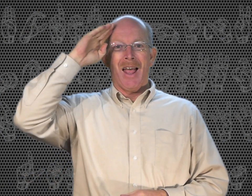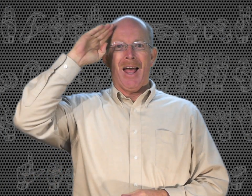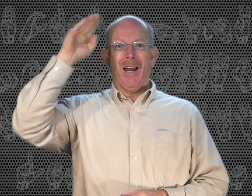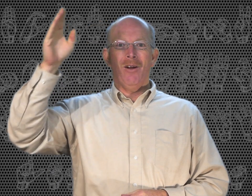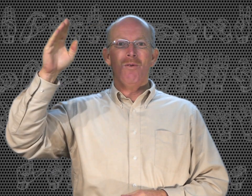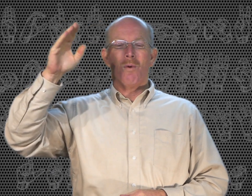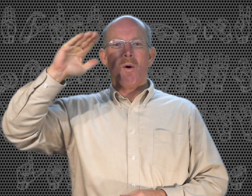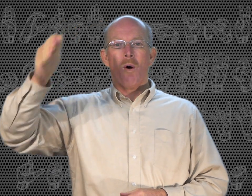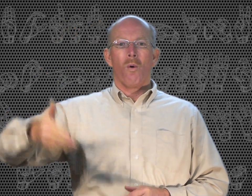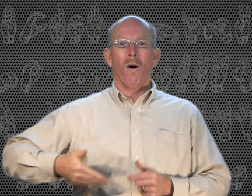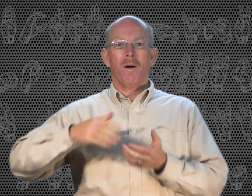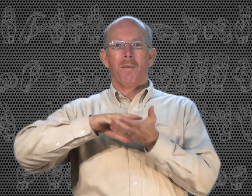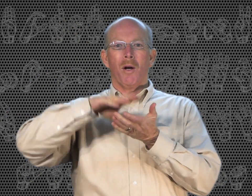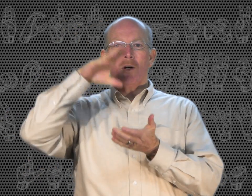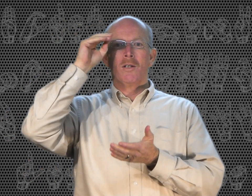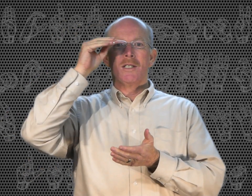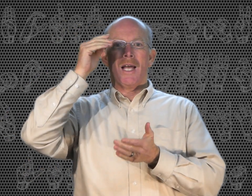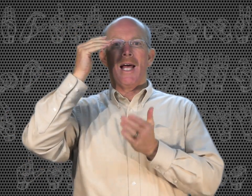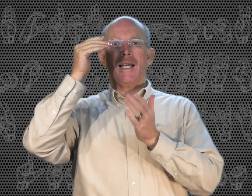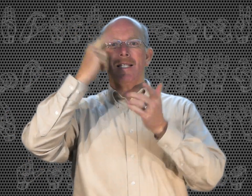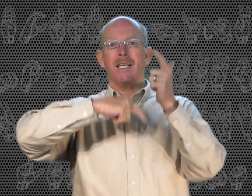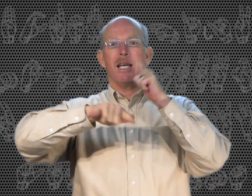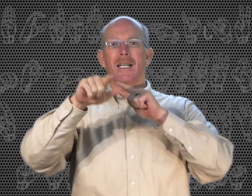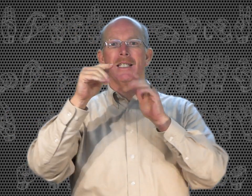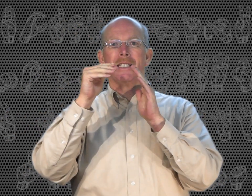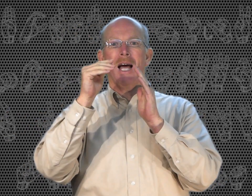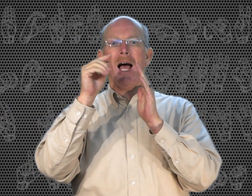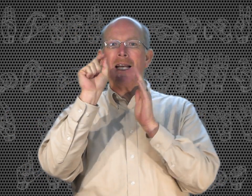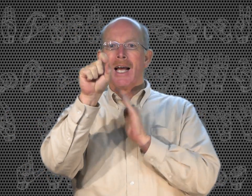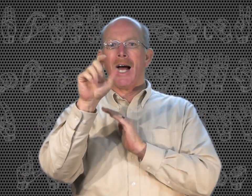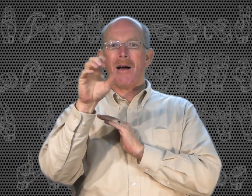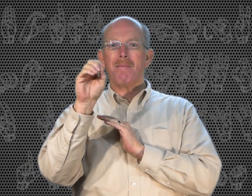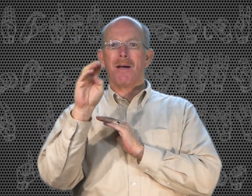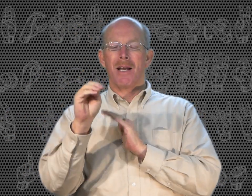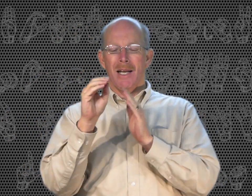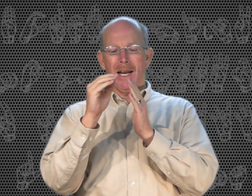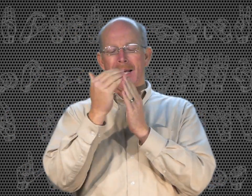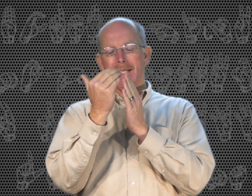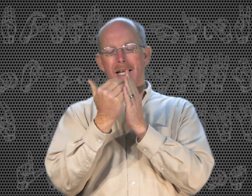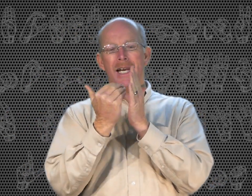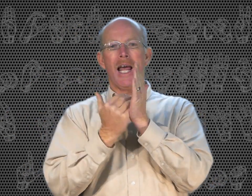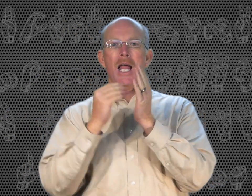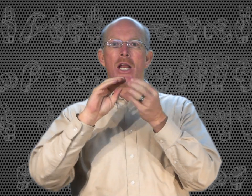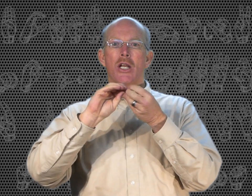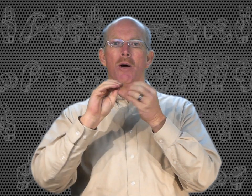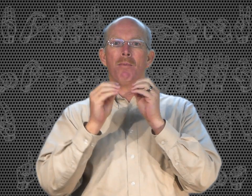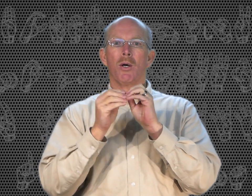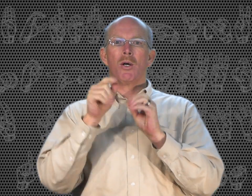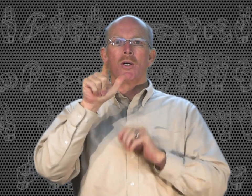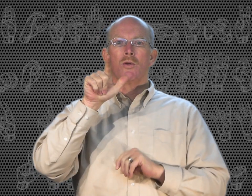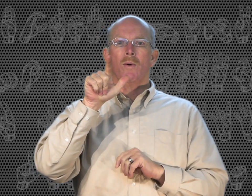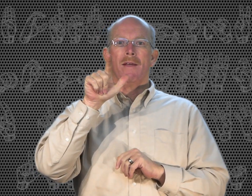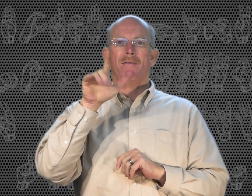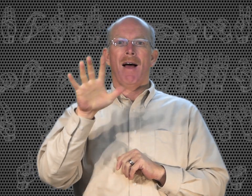Hello, welcome to LearnSigns.com lesson number 25.